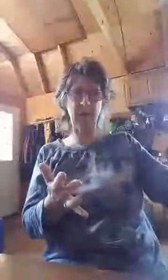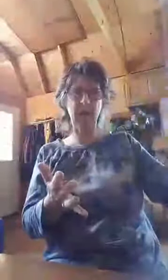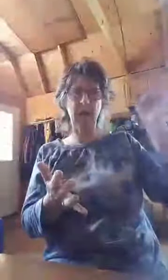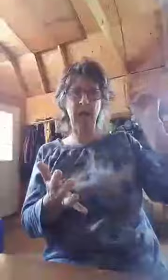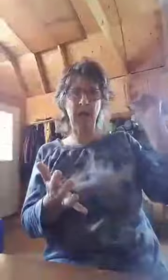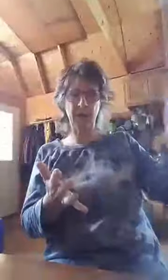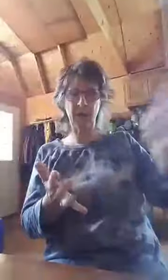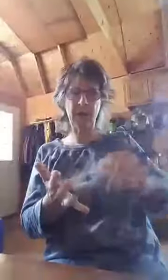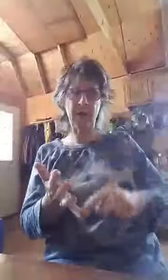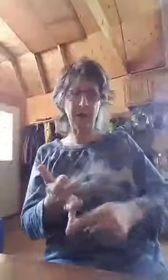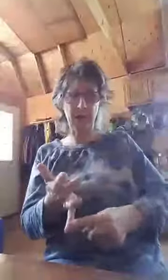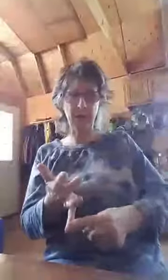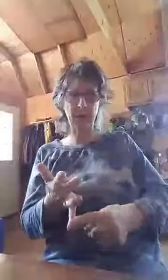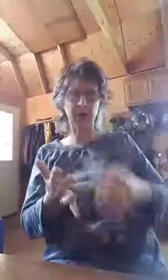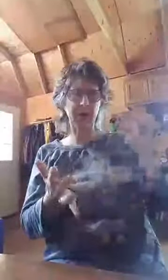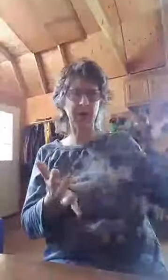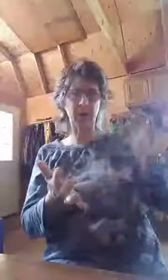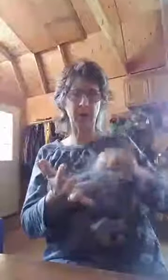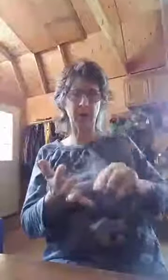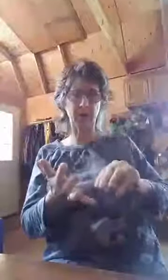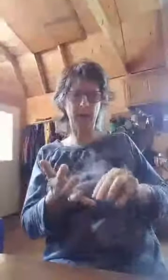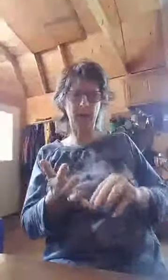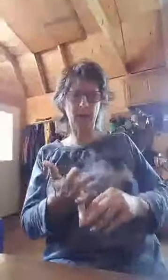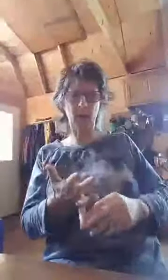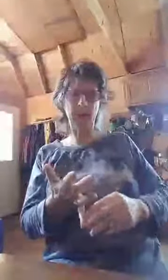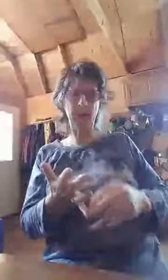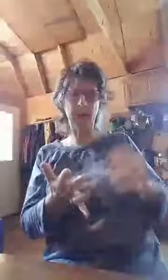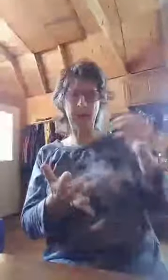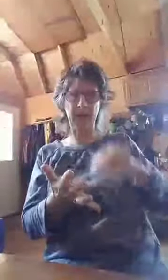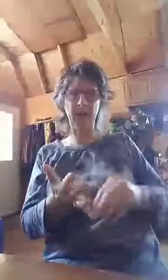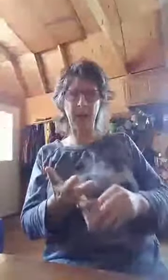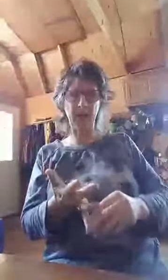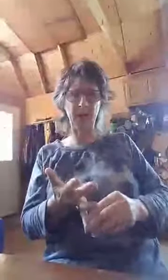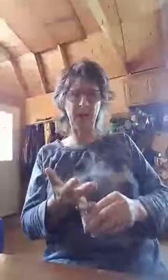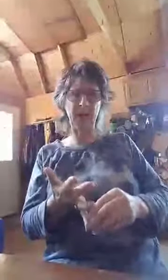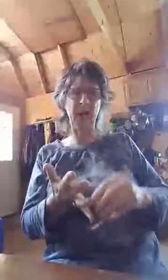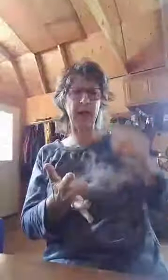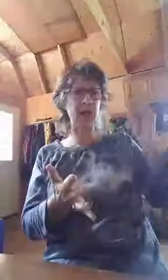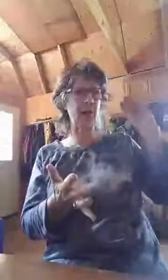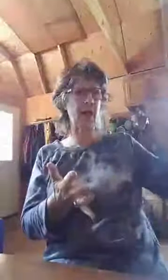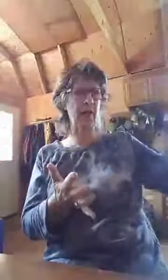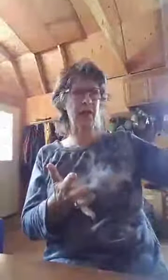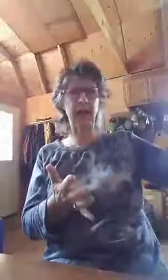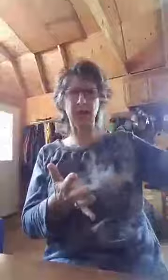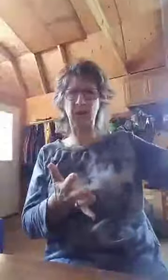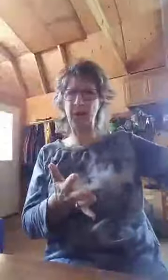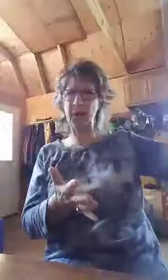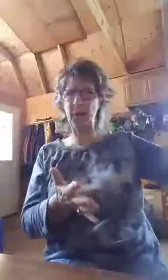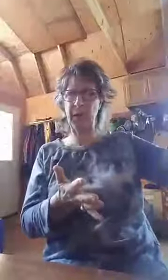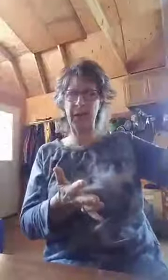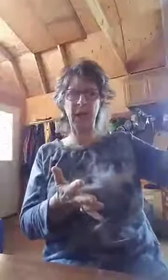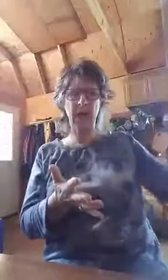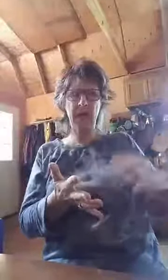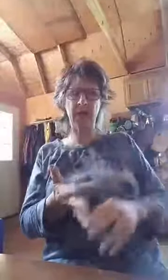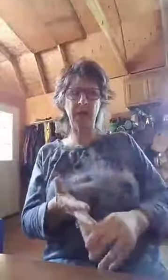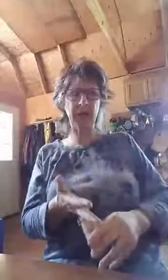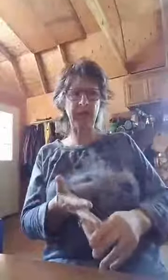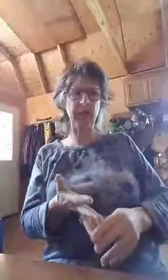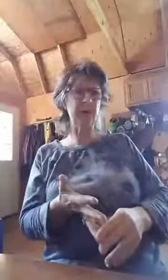is written in my book that they will become authors because I'm publishing them. I send you out to get the wealth of the wicked to bring it to you,